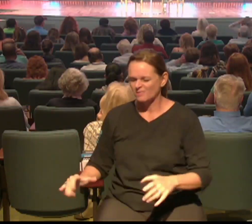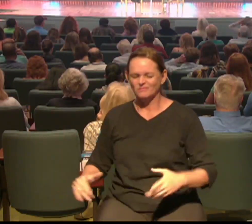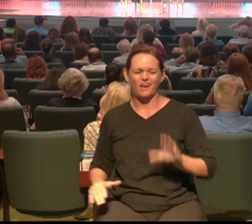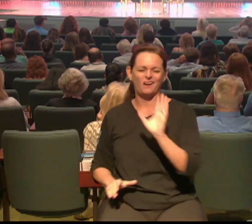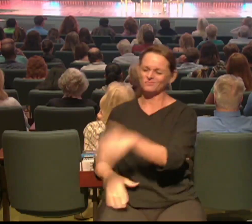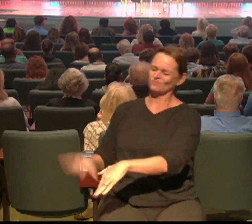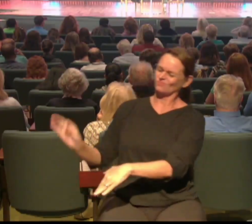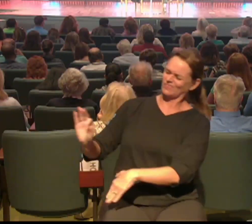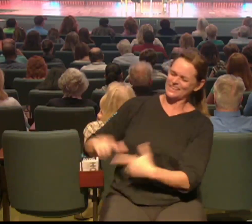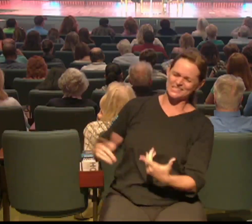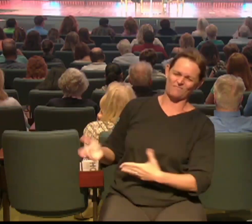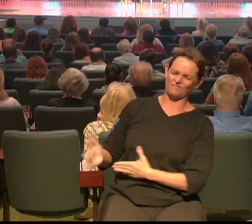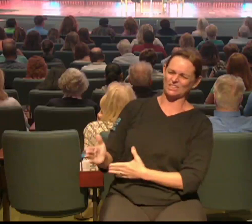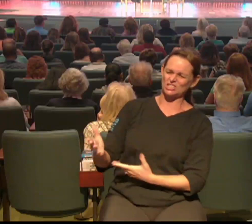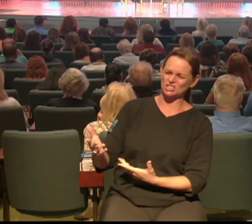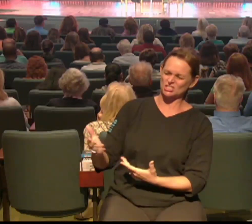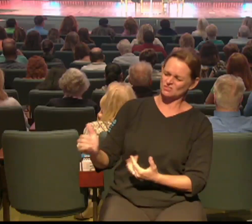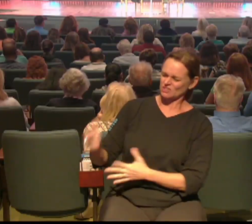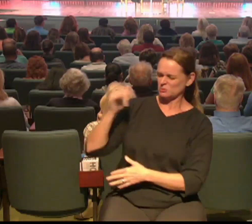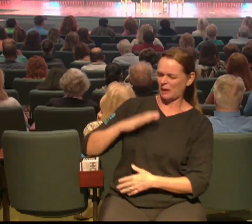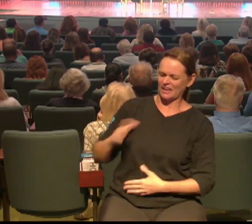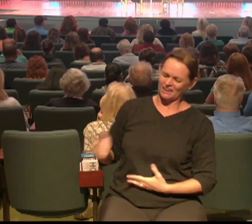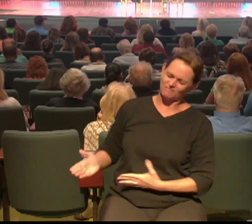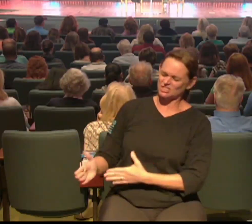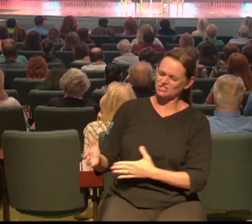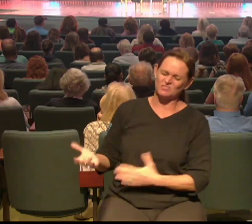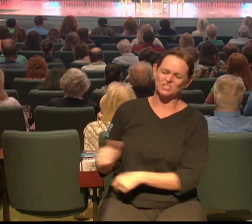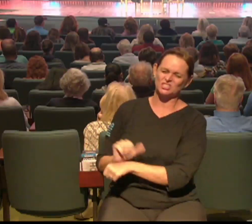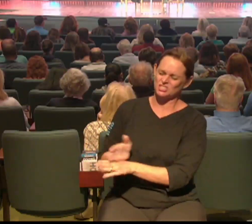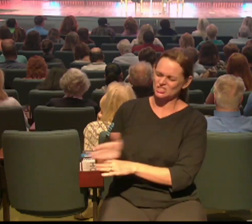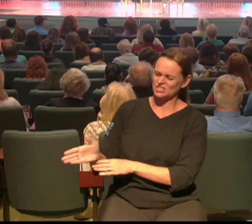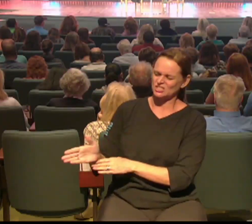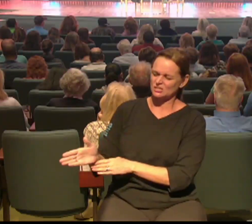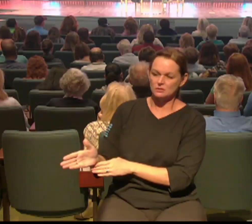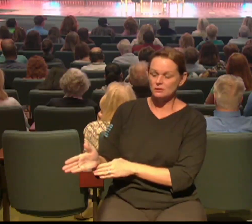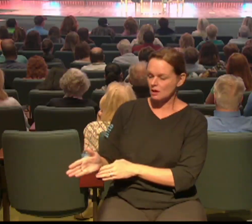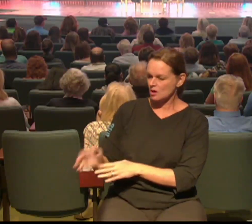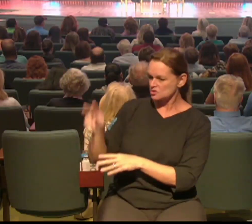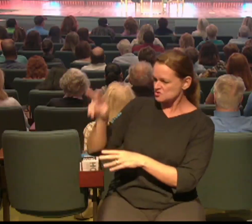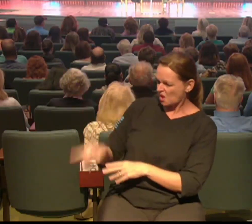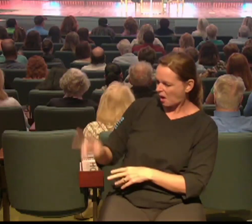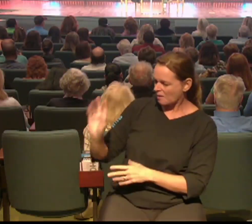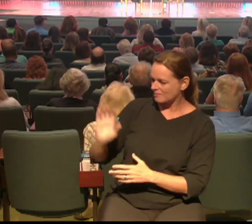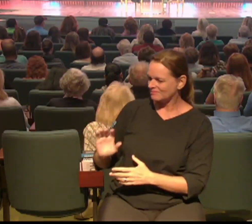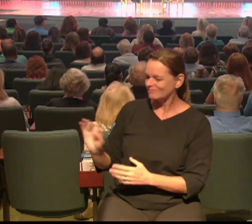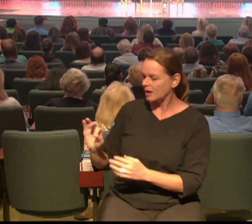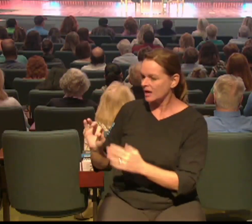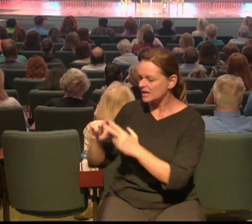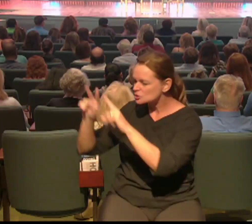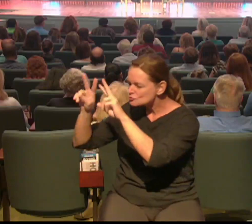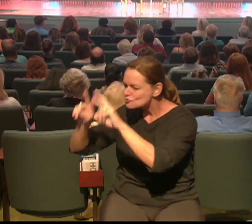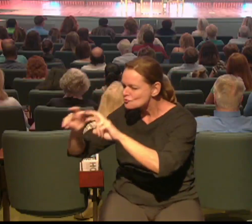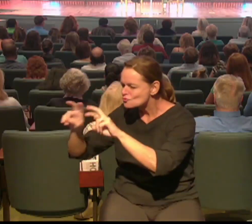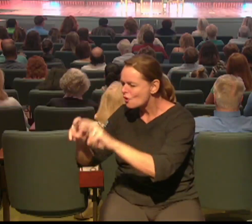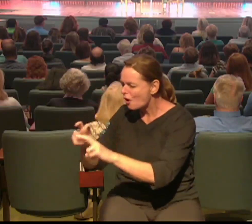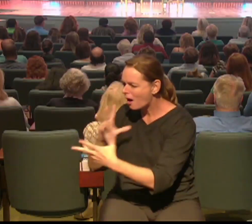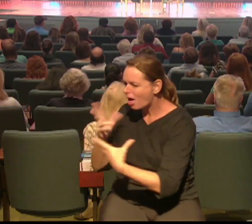begin a movement that would actually shake the very gates of hell. That he saw them as the people that would begin the movement that would bring